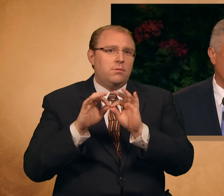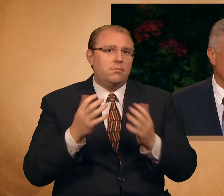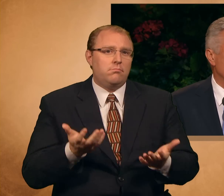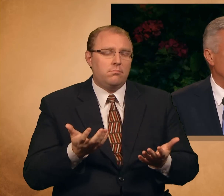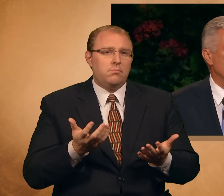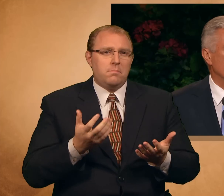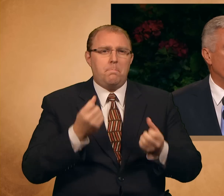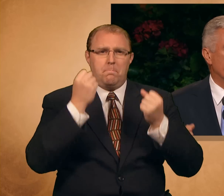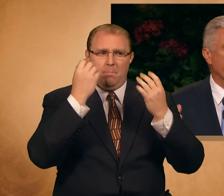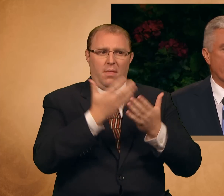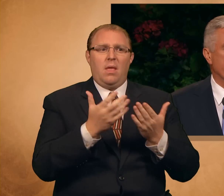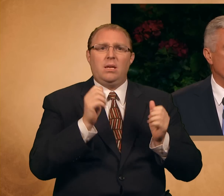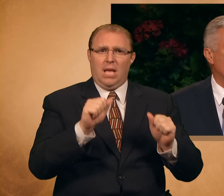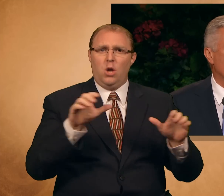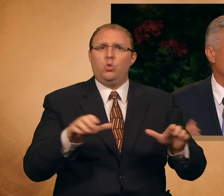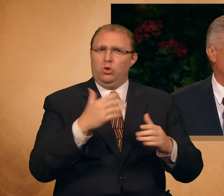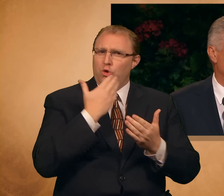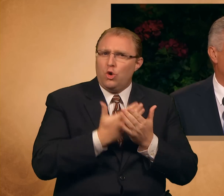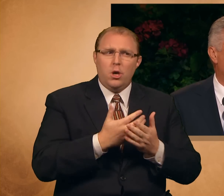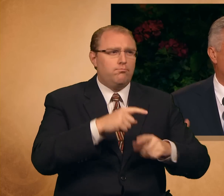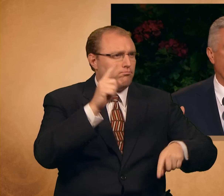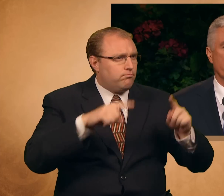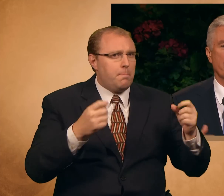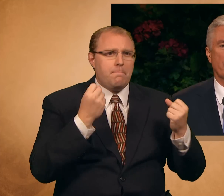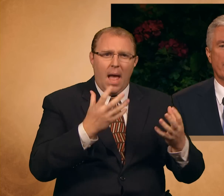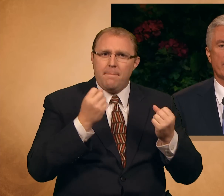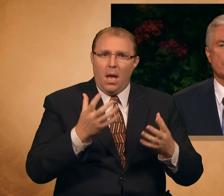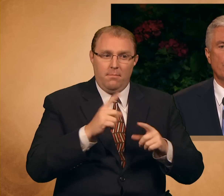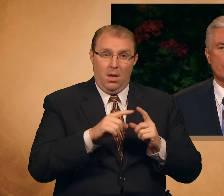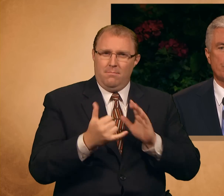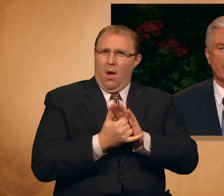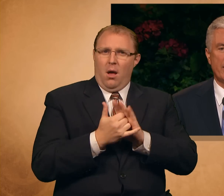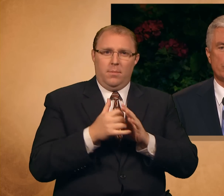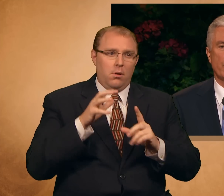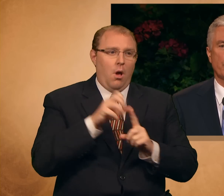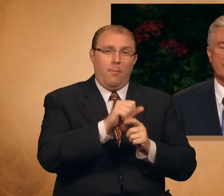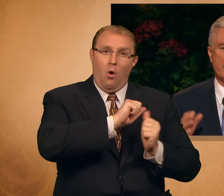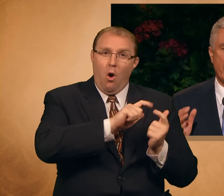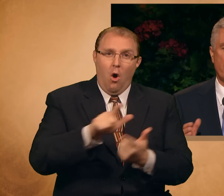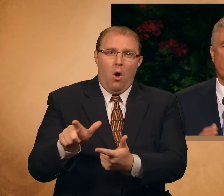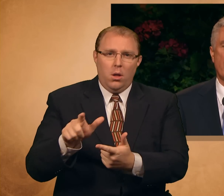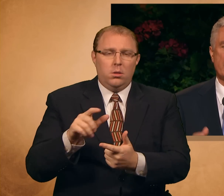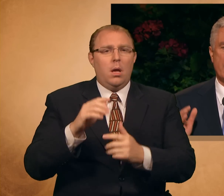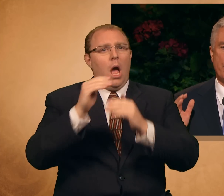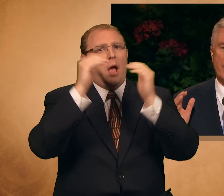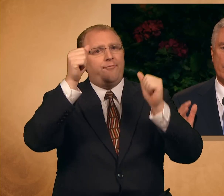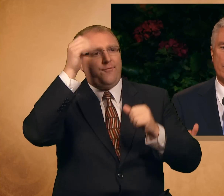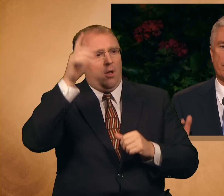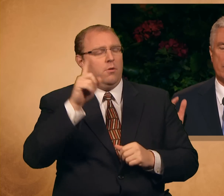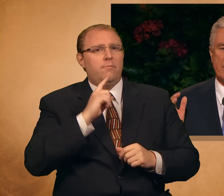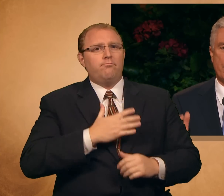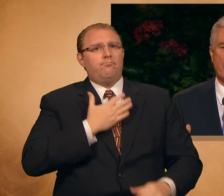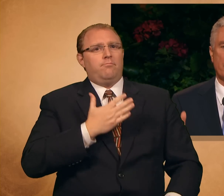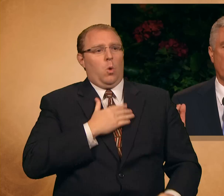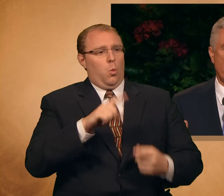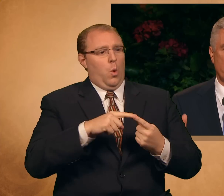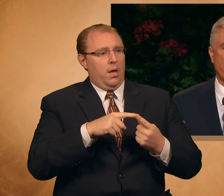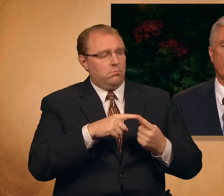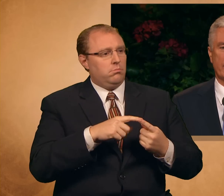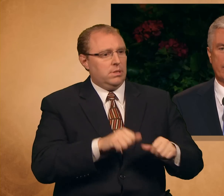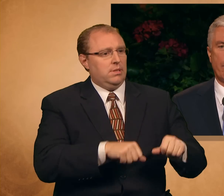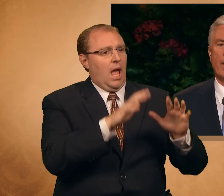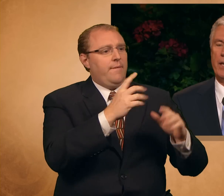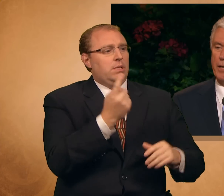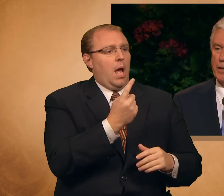many good things to do, but we can't do all of them. Our Heavenly Father is most pleased when we sacrifice something good for something far